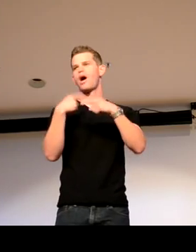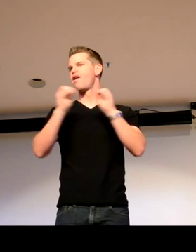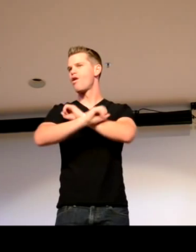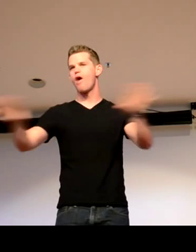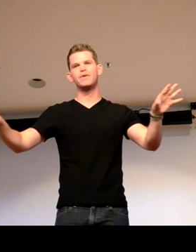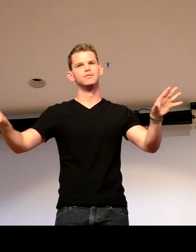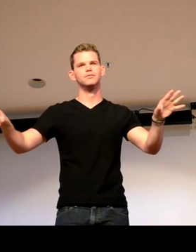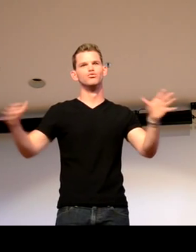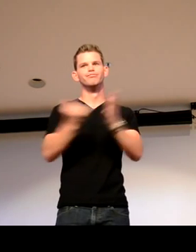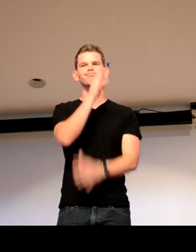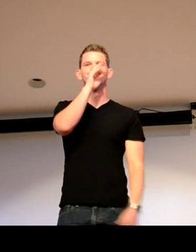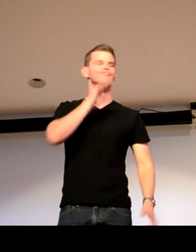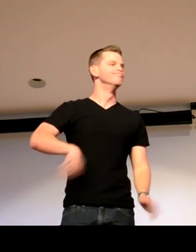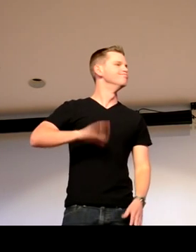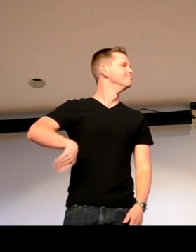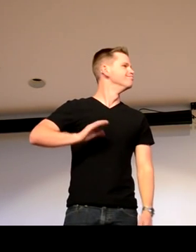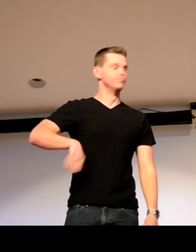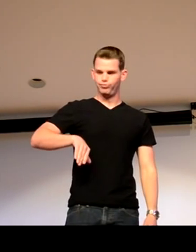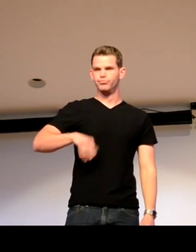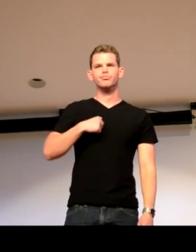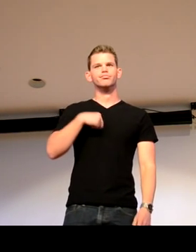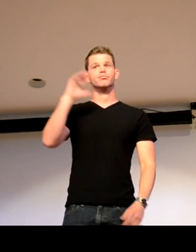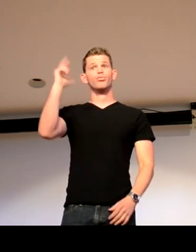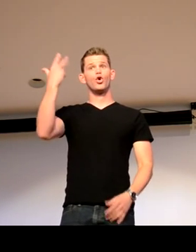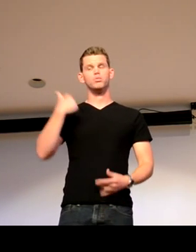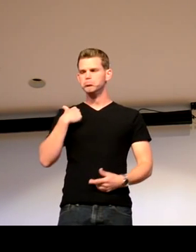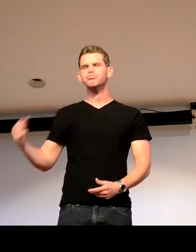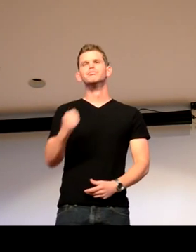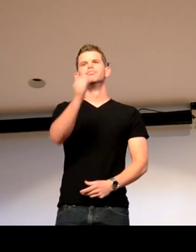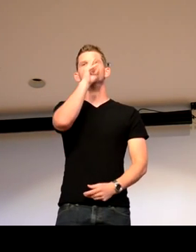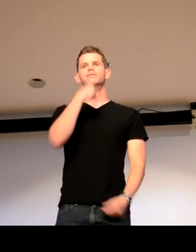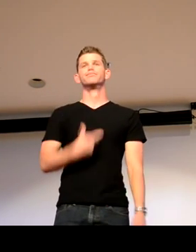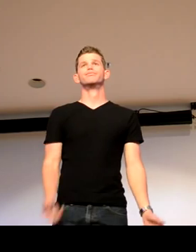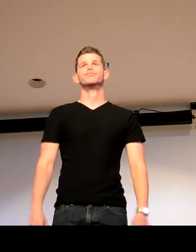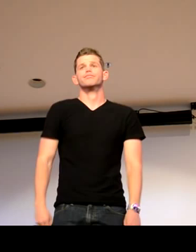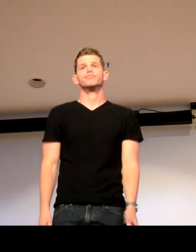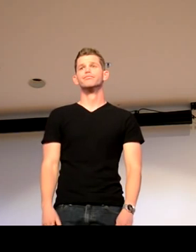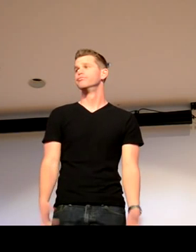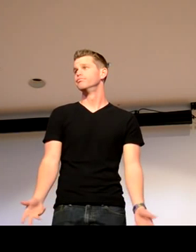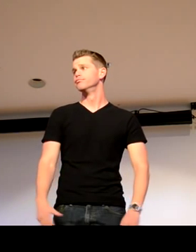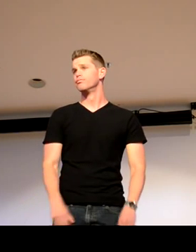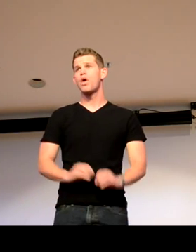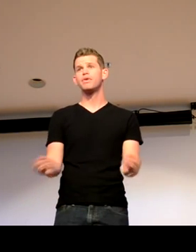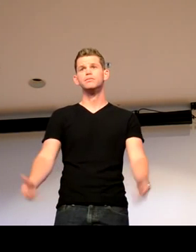and they never learned to sign or anything. They thought, oh, he's, he's going to be just like his sister, he's going to be hearing, and I wasn't.